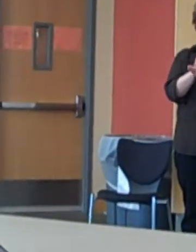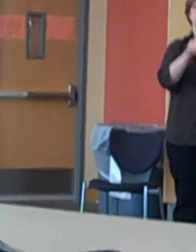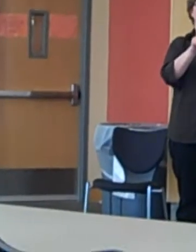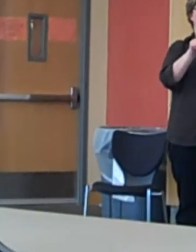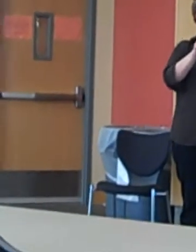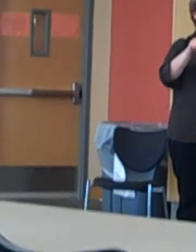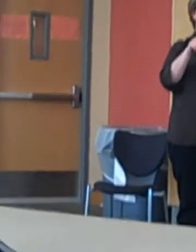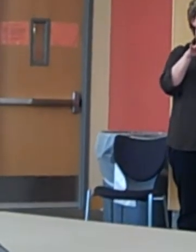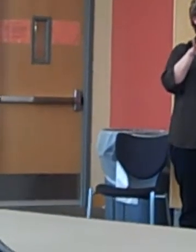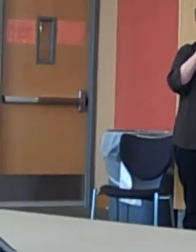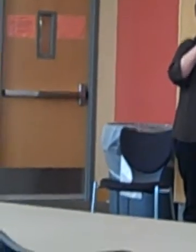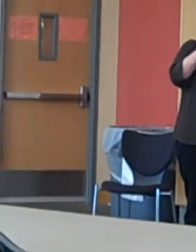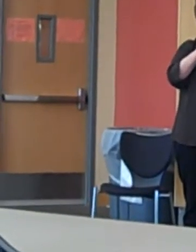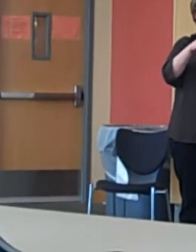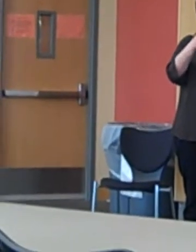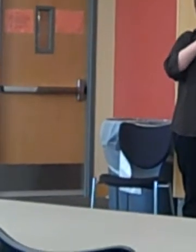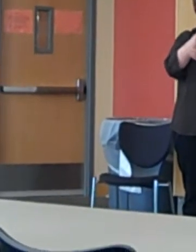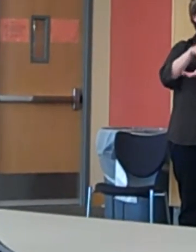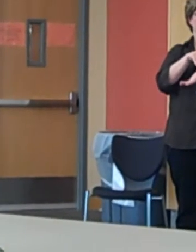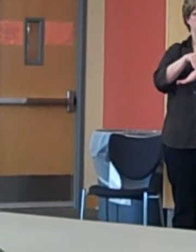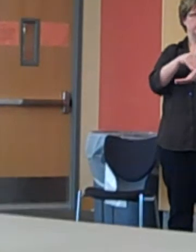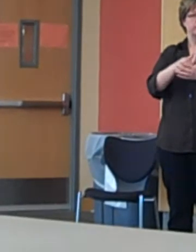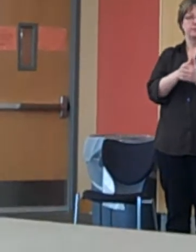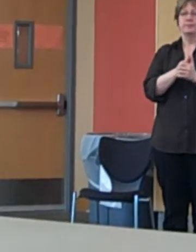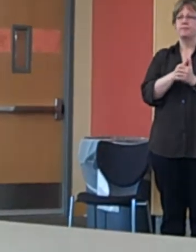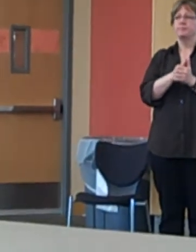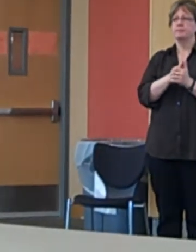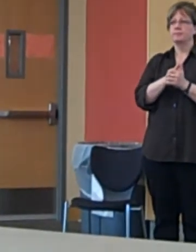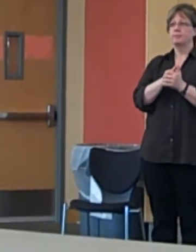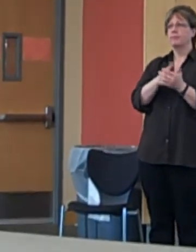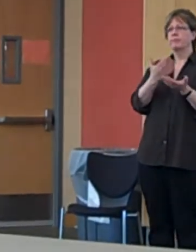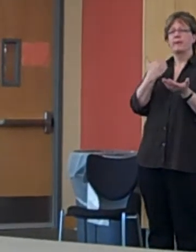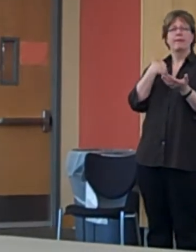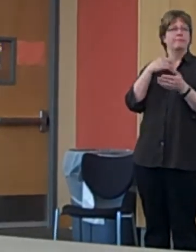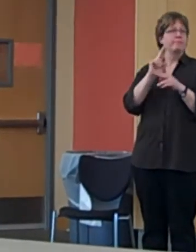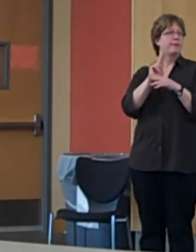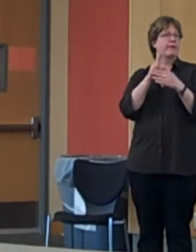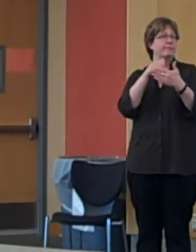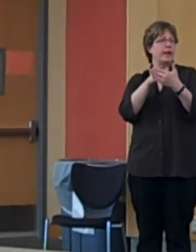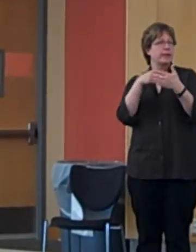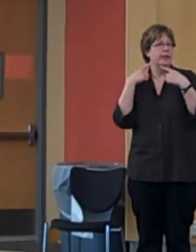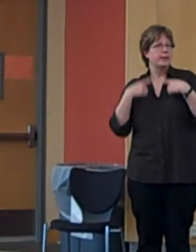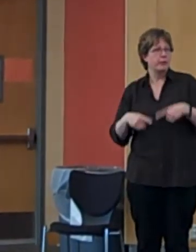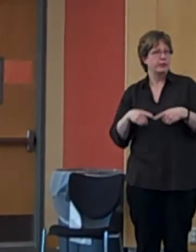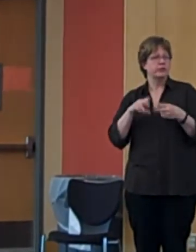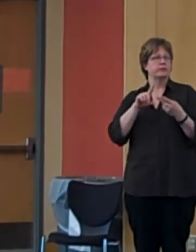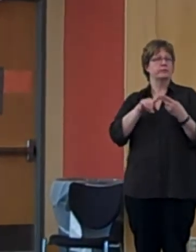prescribed medication treatments, in the forms of antidepressants and serotonin inhibitors.